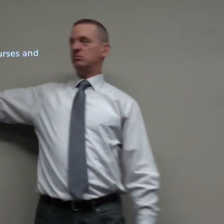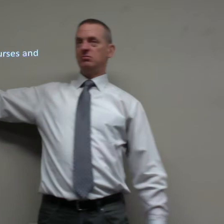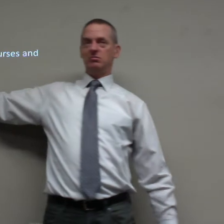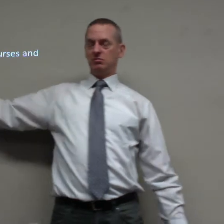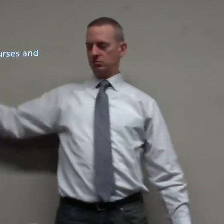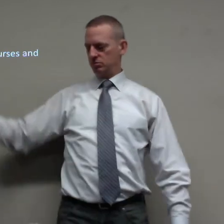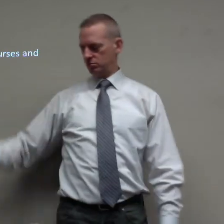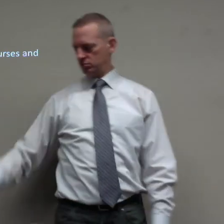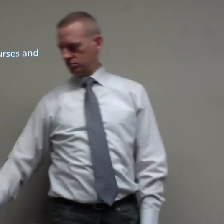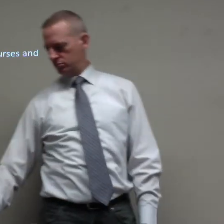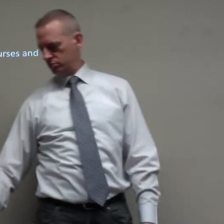psalm 10 of 7